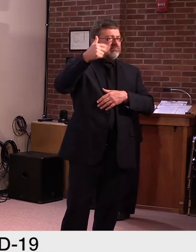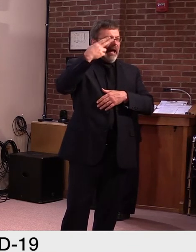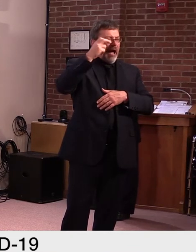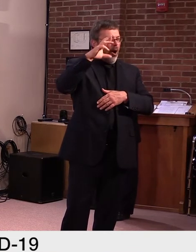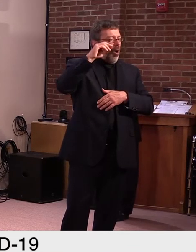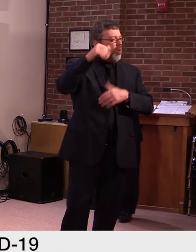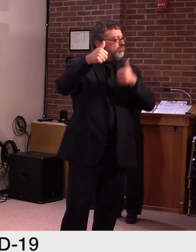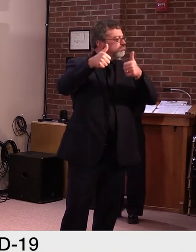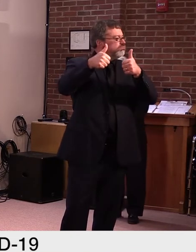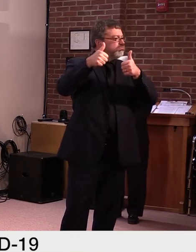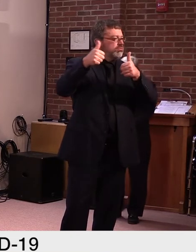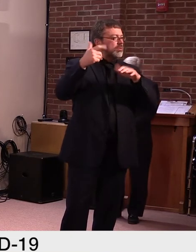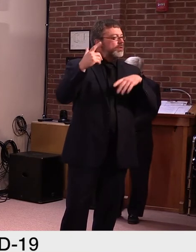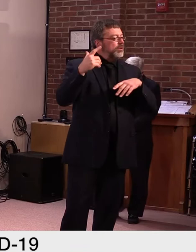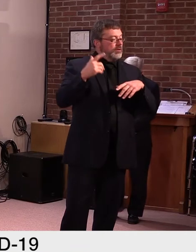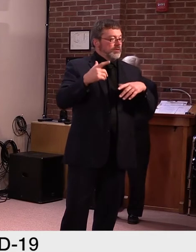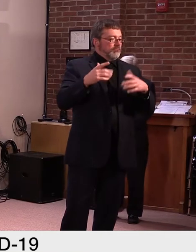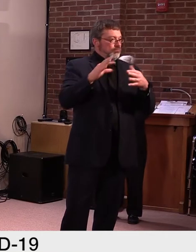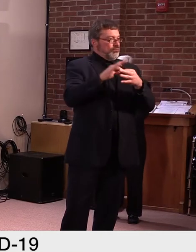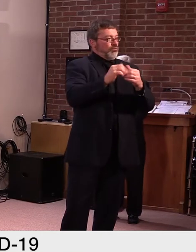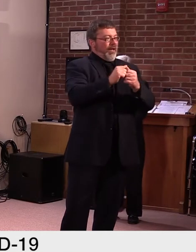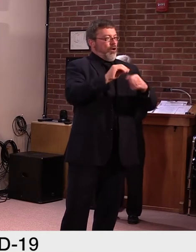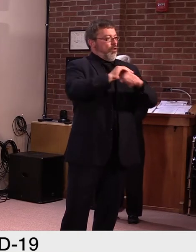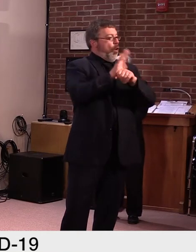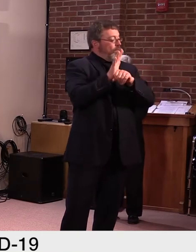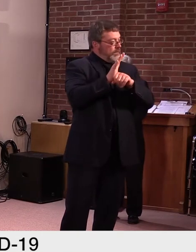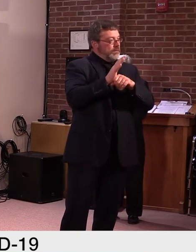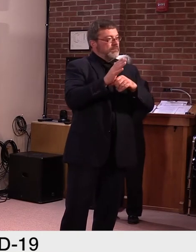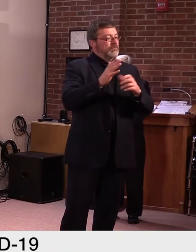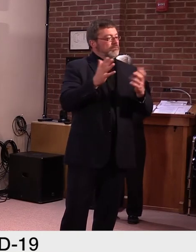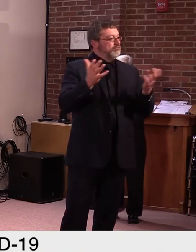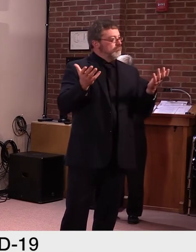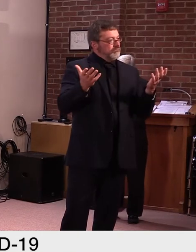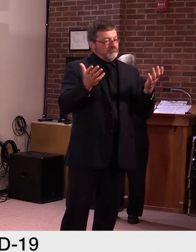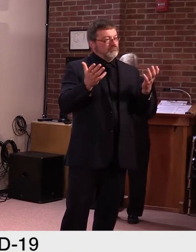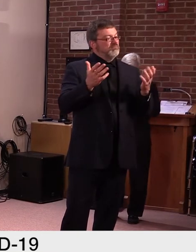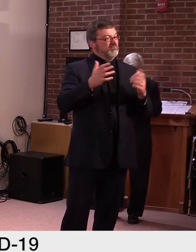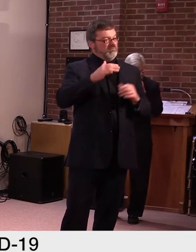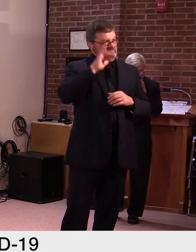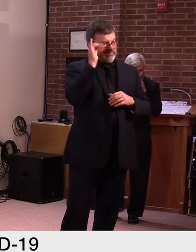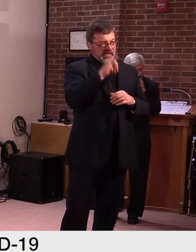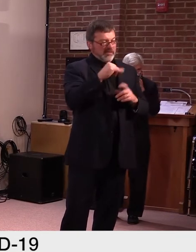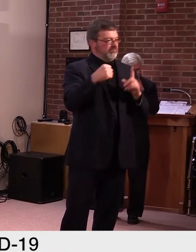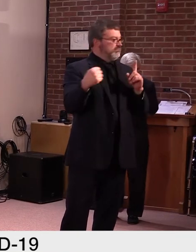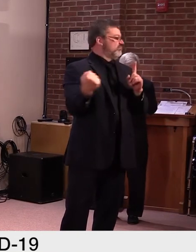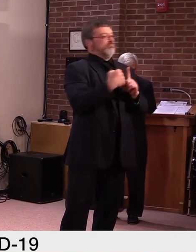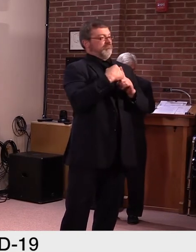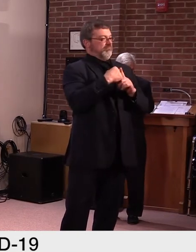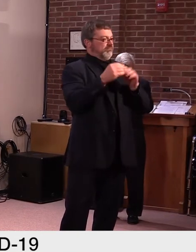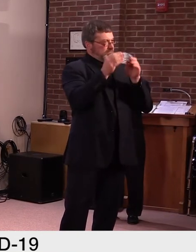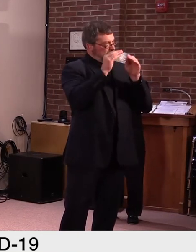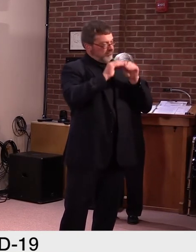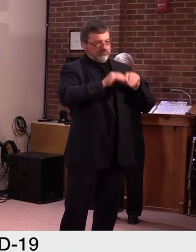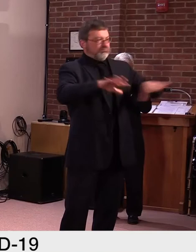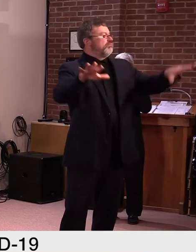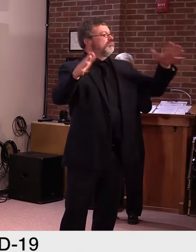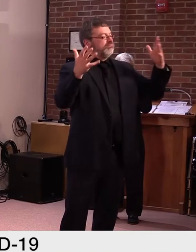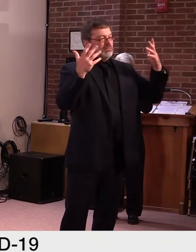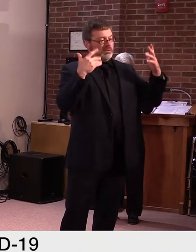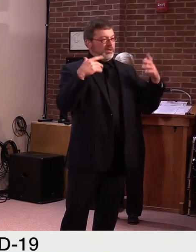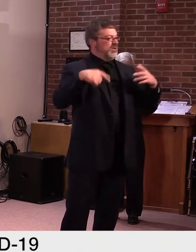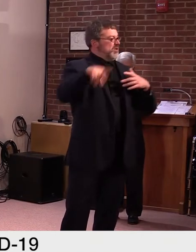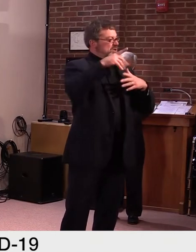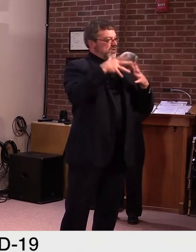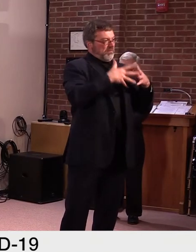involved with this virus since the beginning. But there have been so many contradictions in what he said